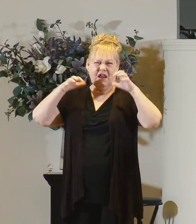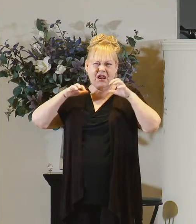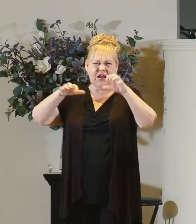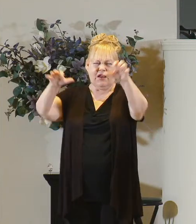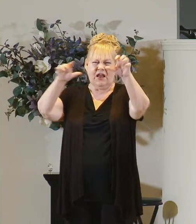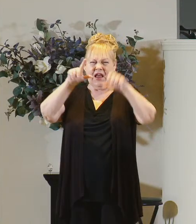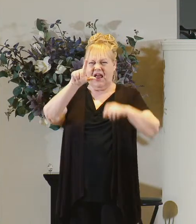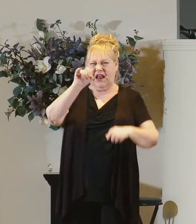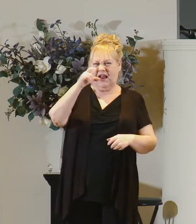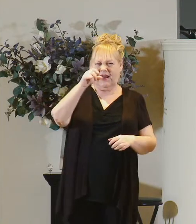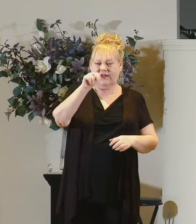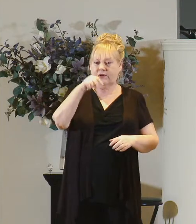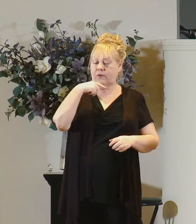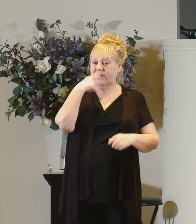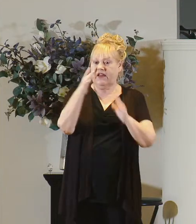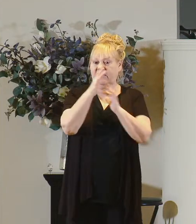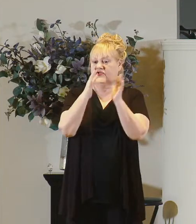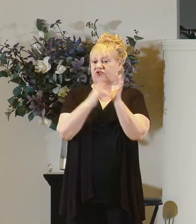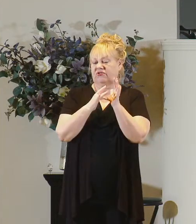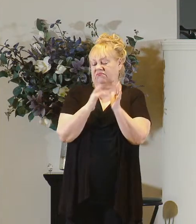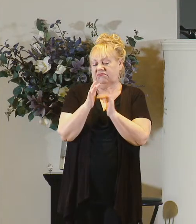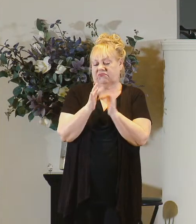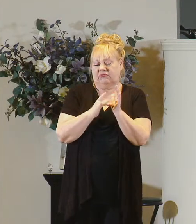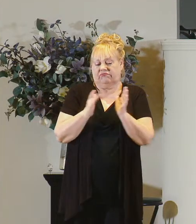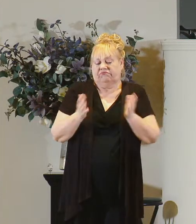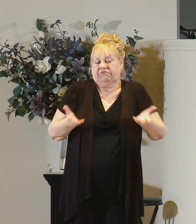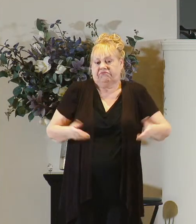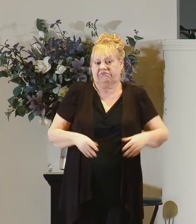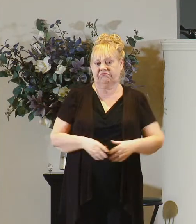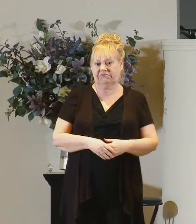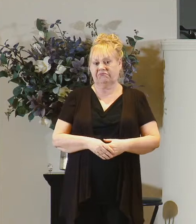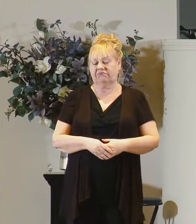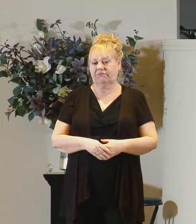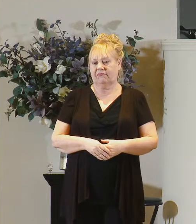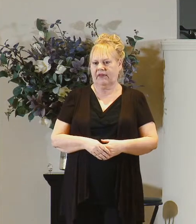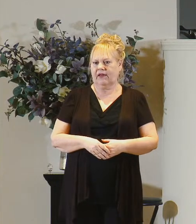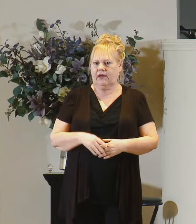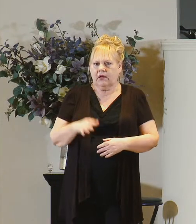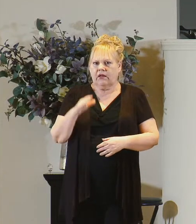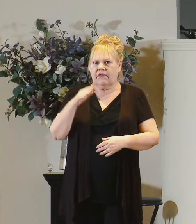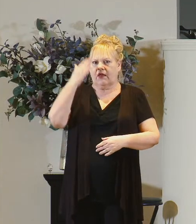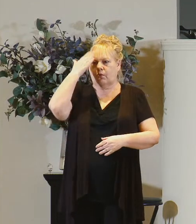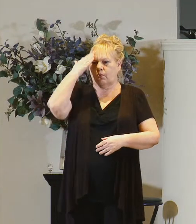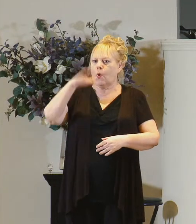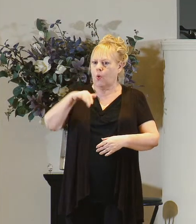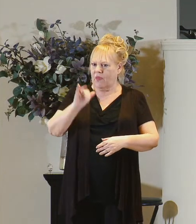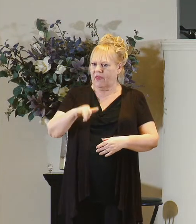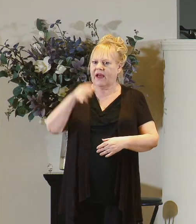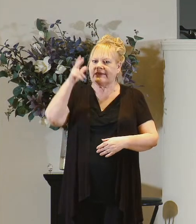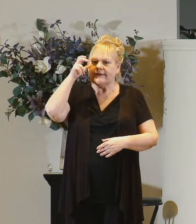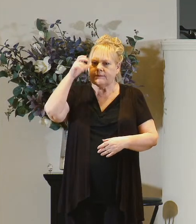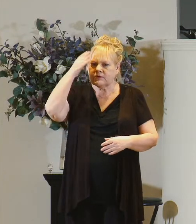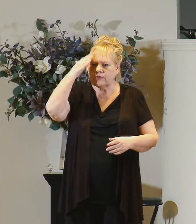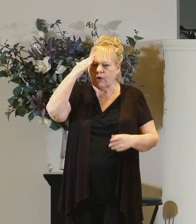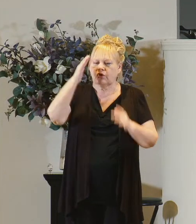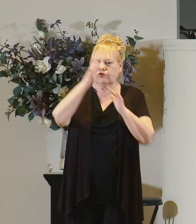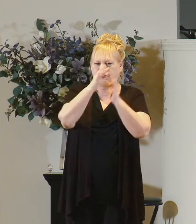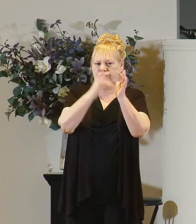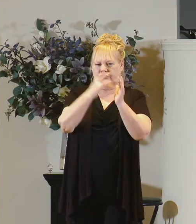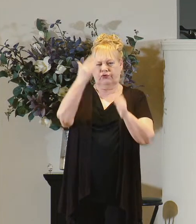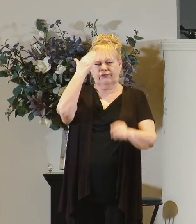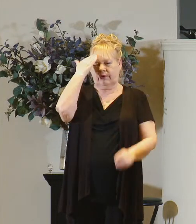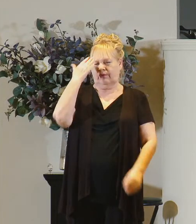but when they say that to jesus it doesn't mean anything and they know that jesus knows that